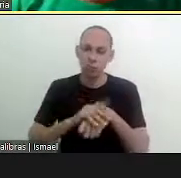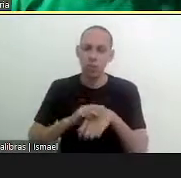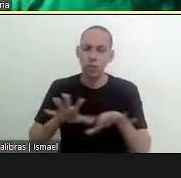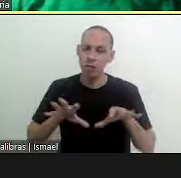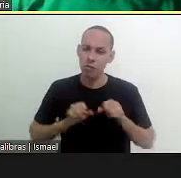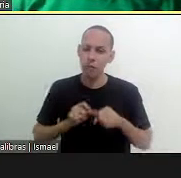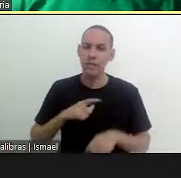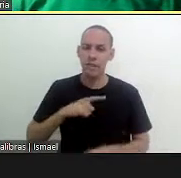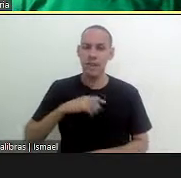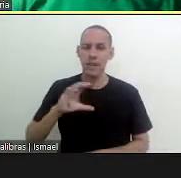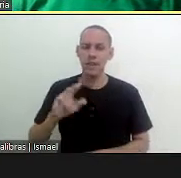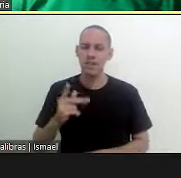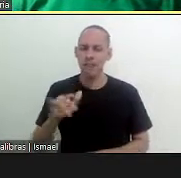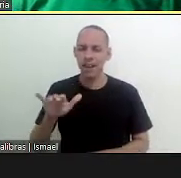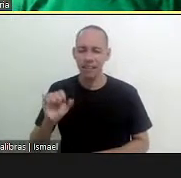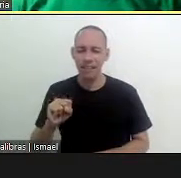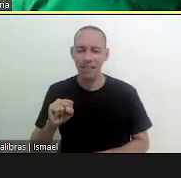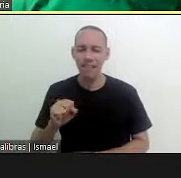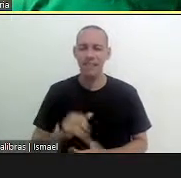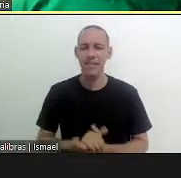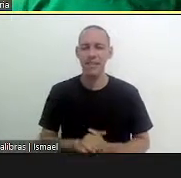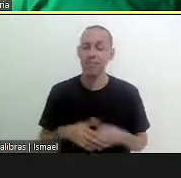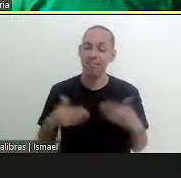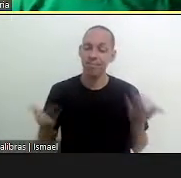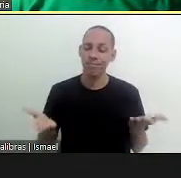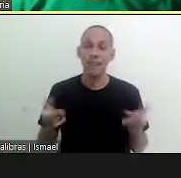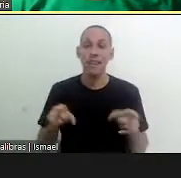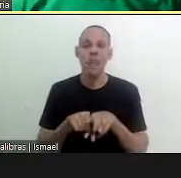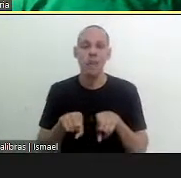people with chagas disease so